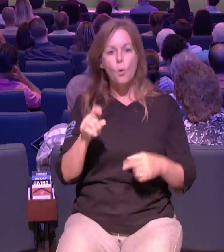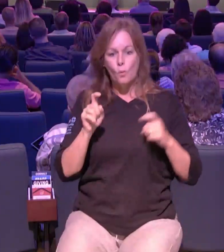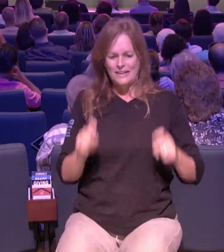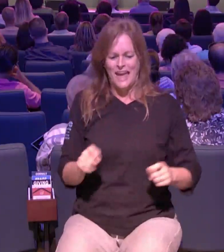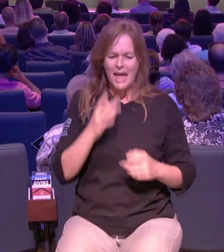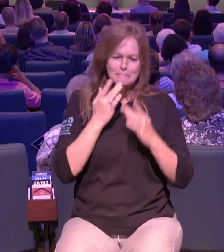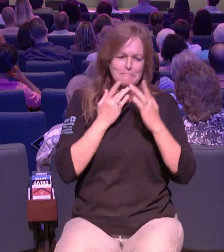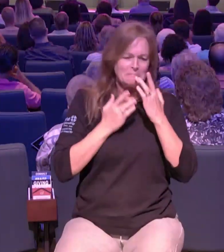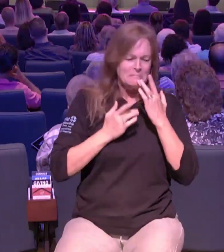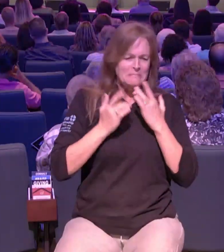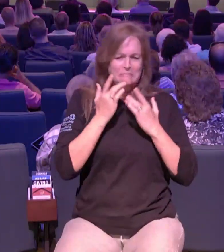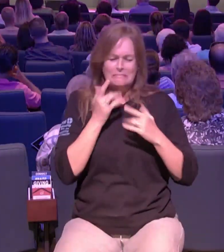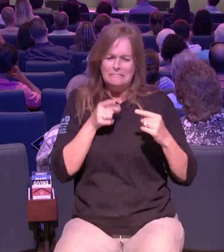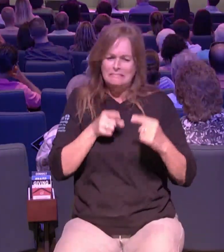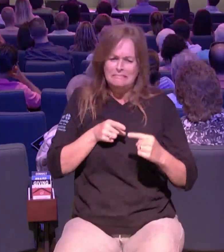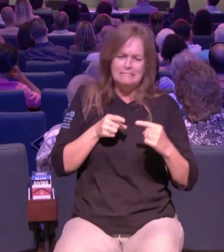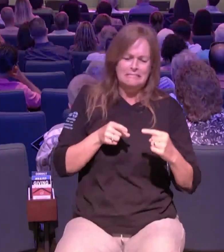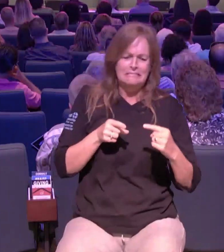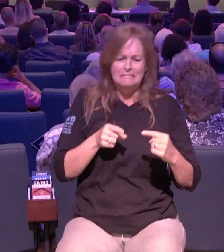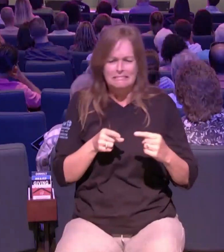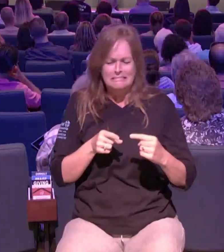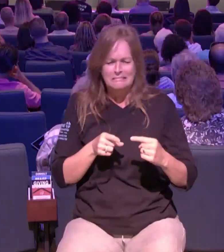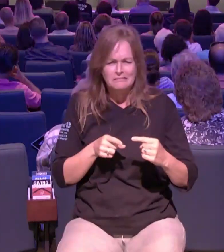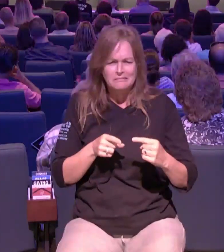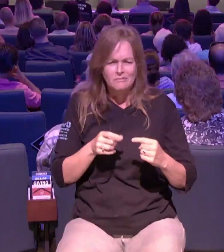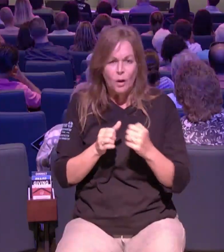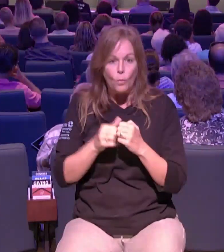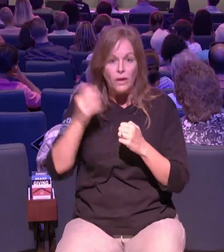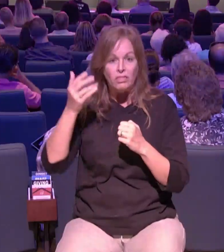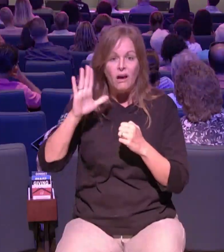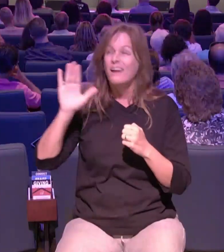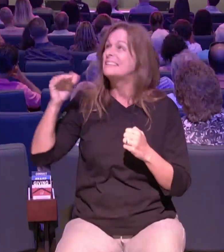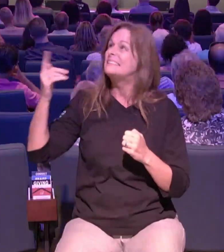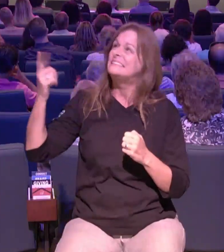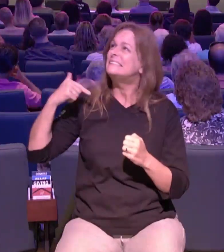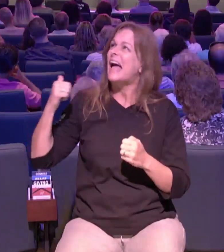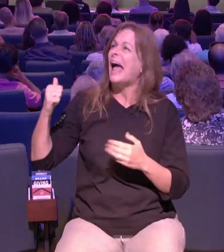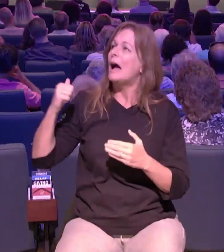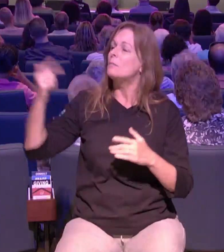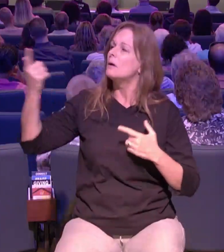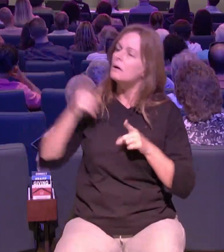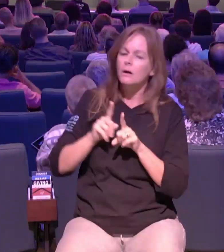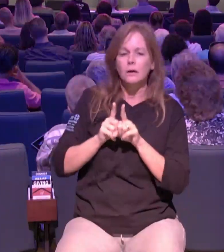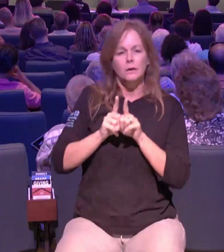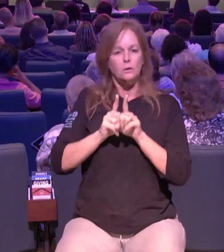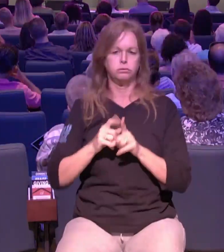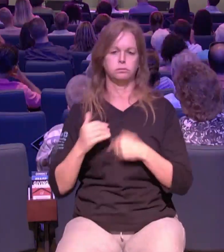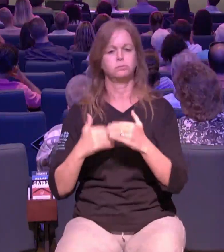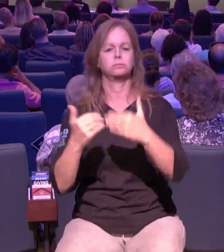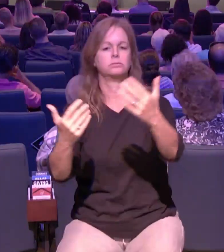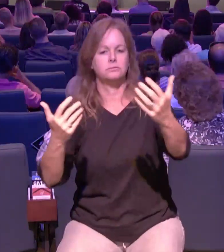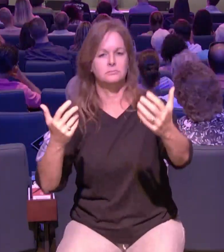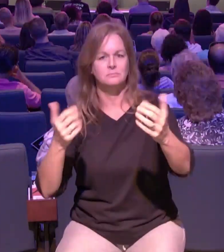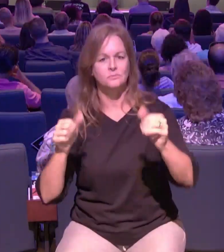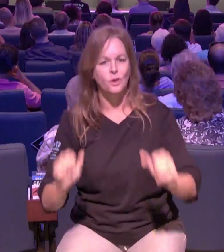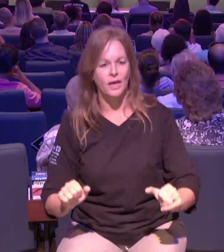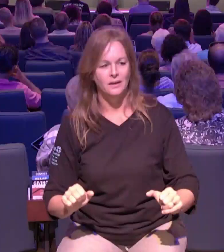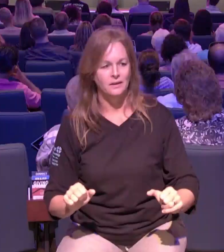to be without you being who you're supposed to be in the body of christ you've got to function in this body see what makes christ's fellowship a great